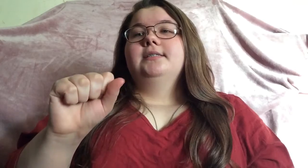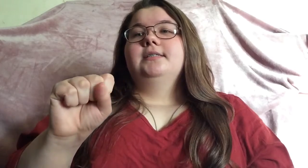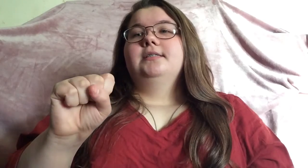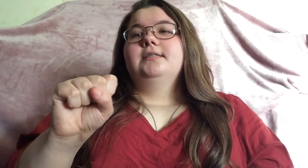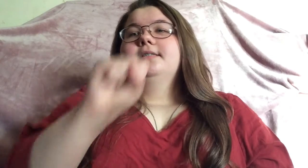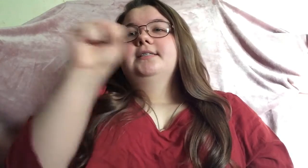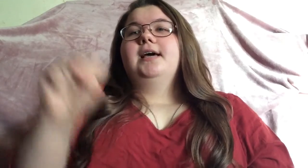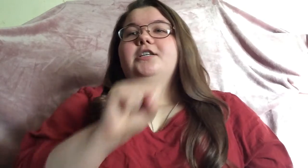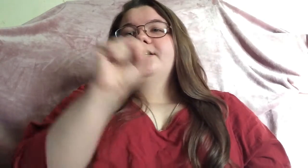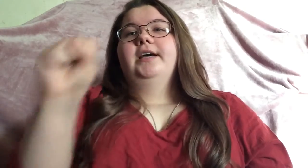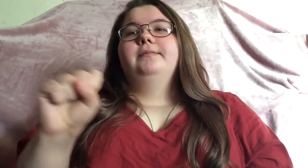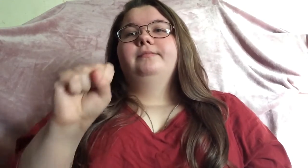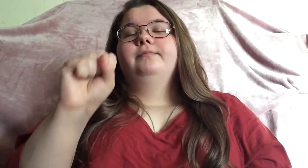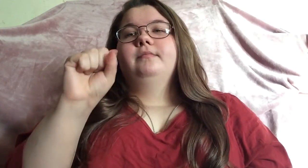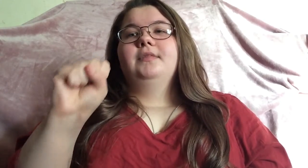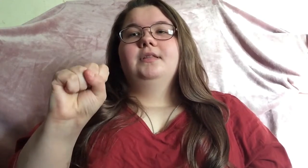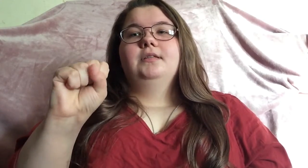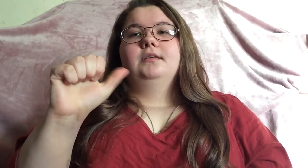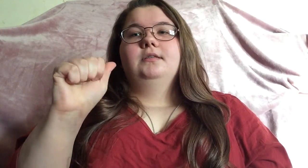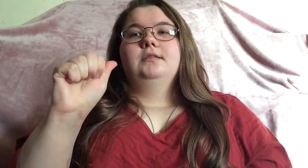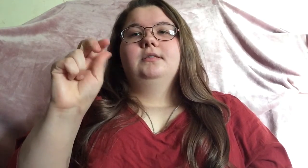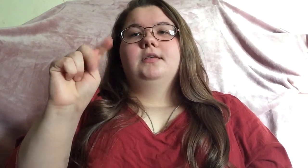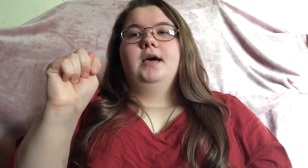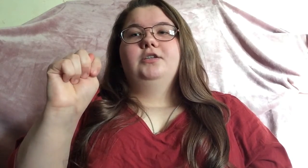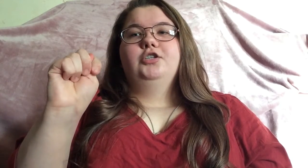saturday sat